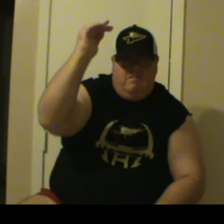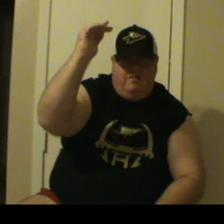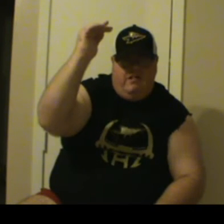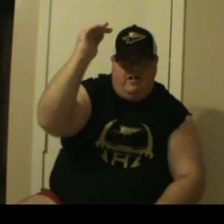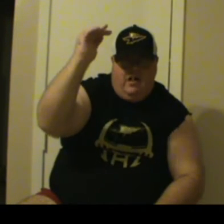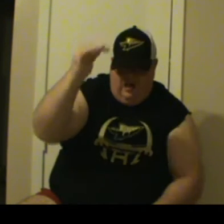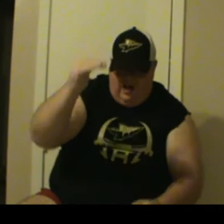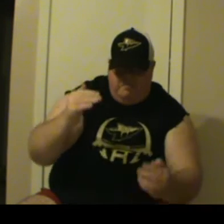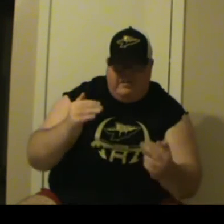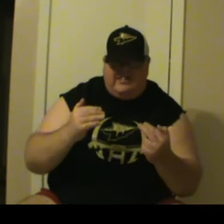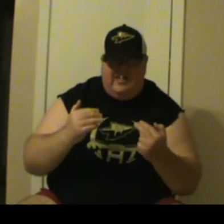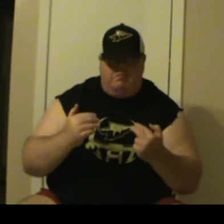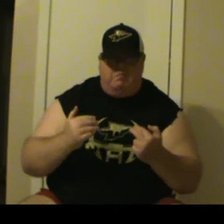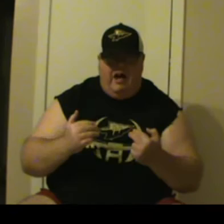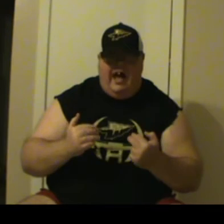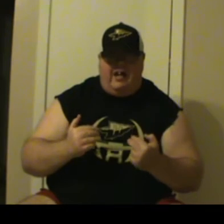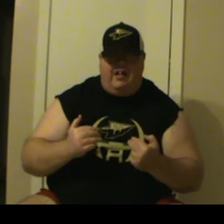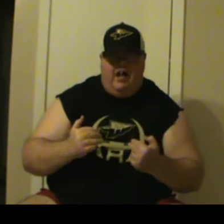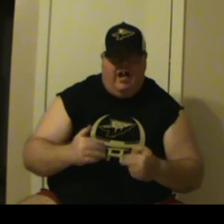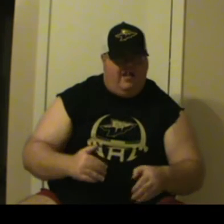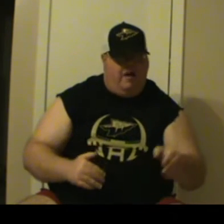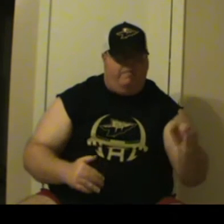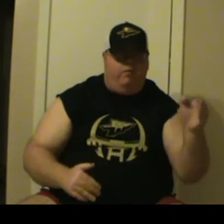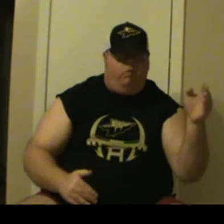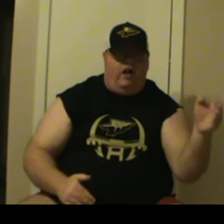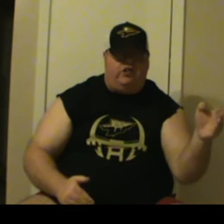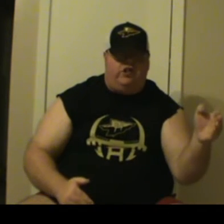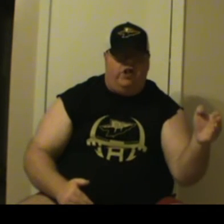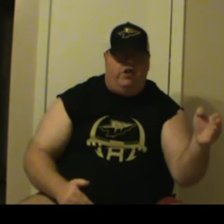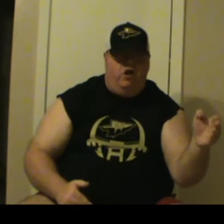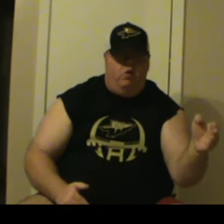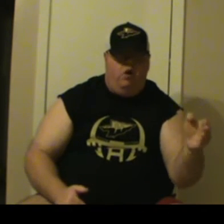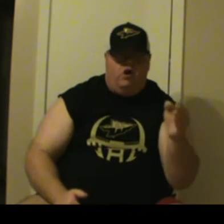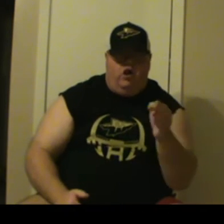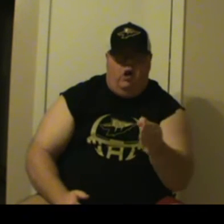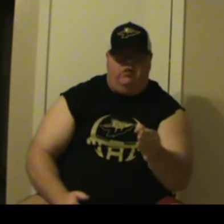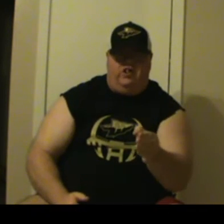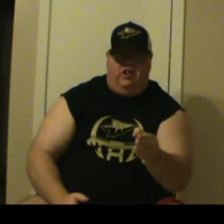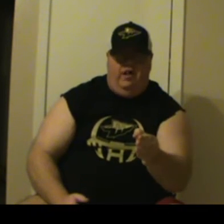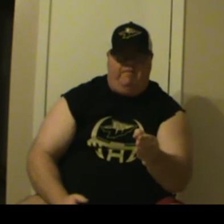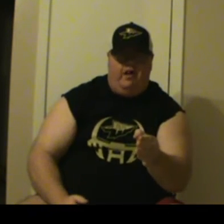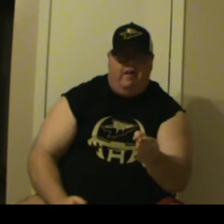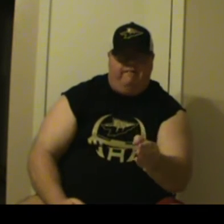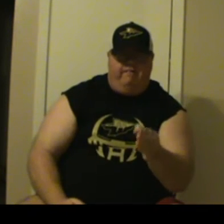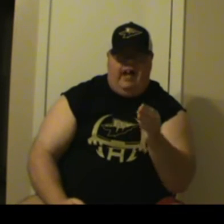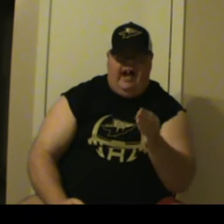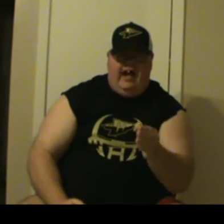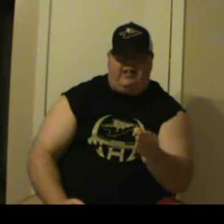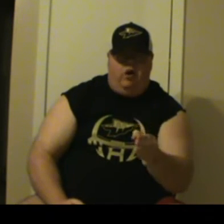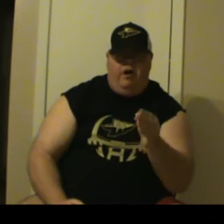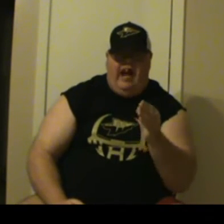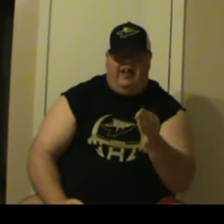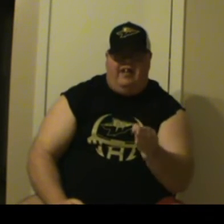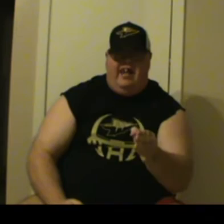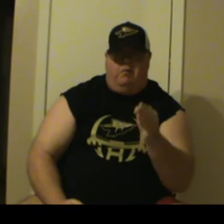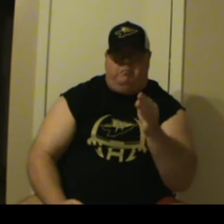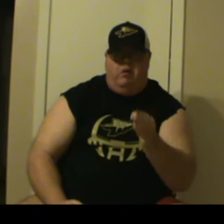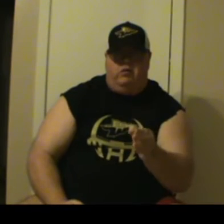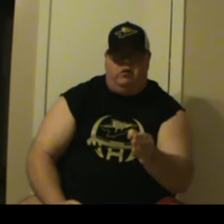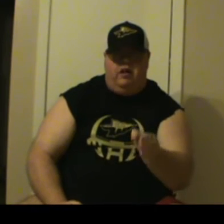I've been sitting back and I've been watching you closely from the Haskell Athletic Boosters